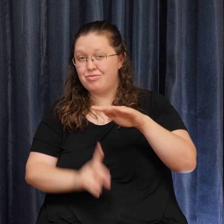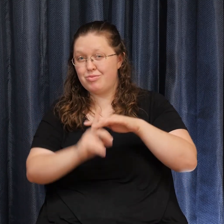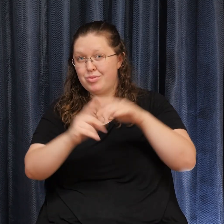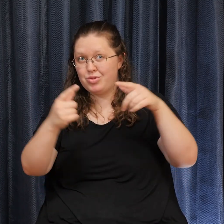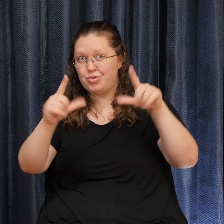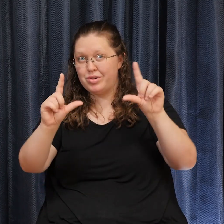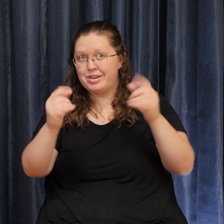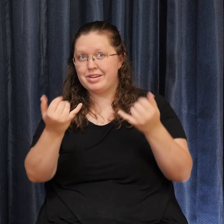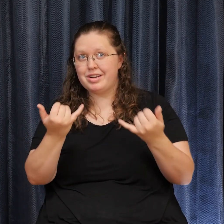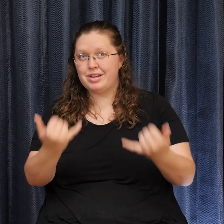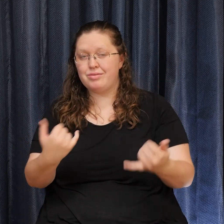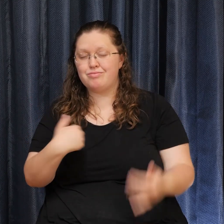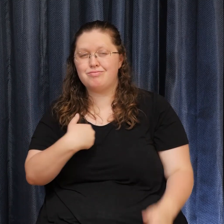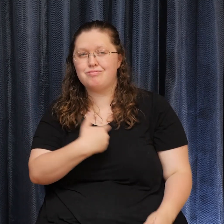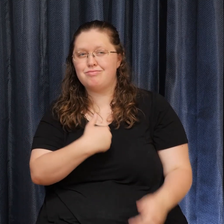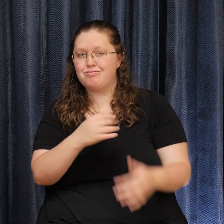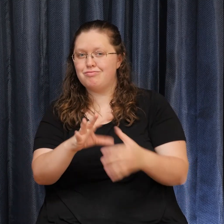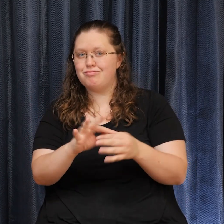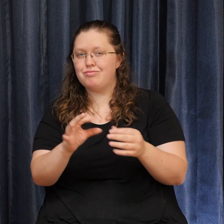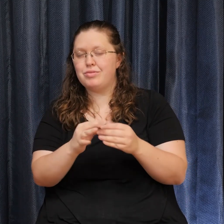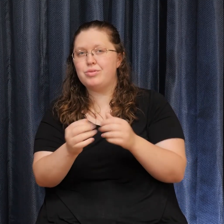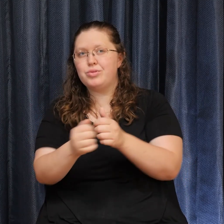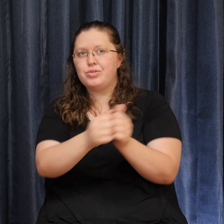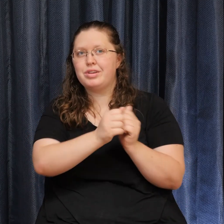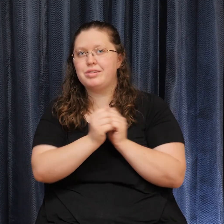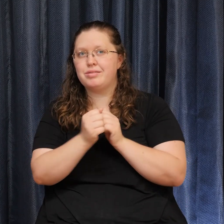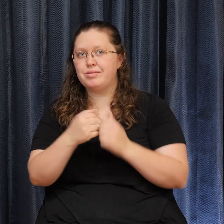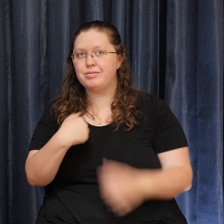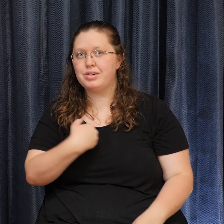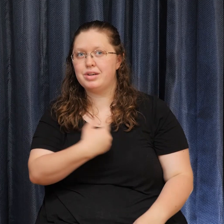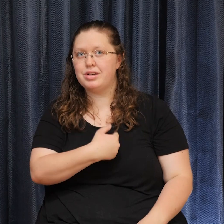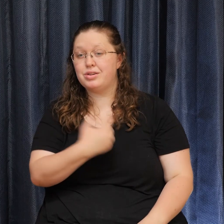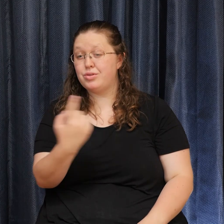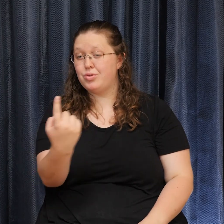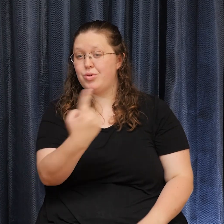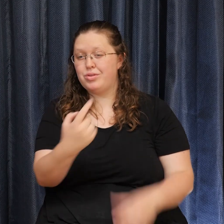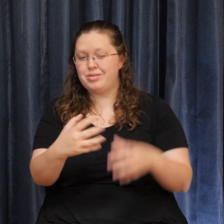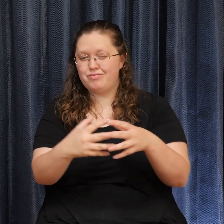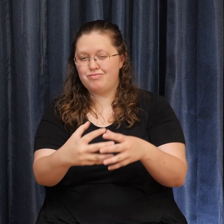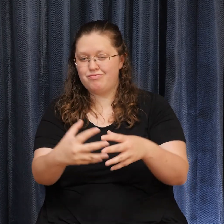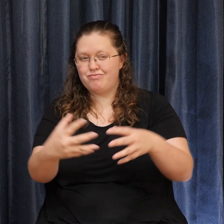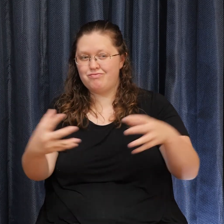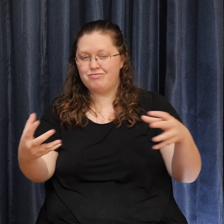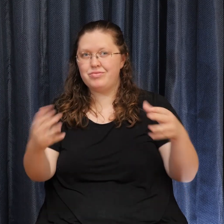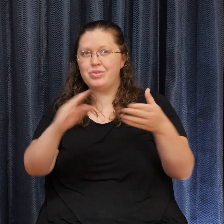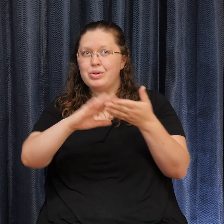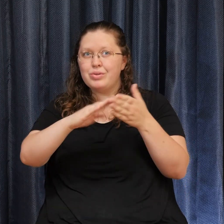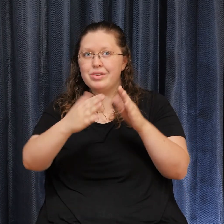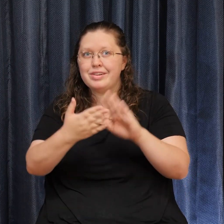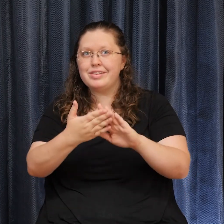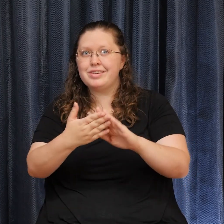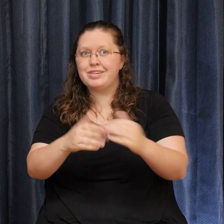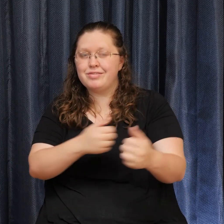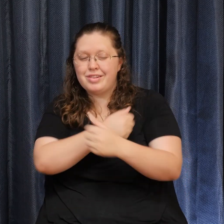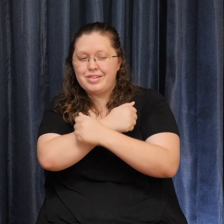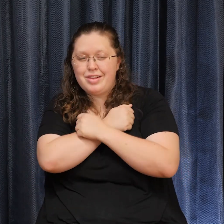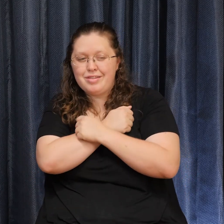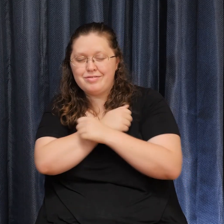Let's say it together. We are an ever-expanding community of love and acceptance where